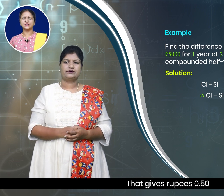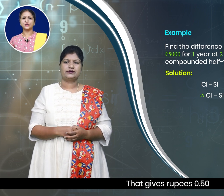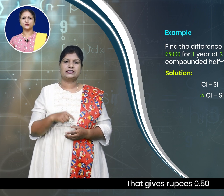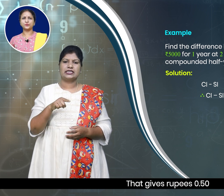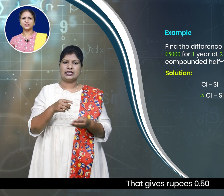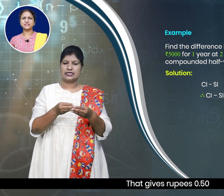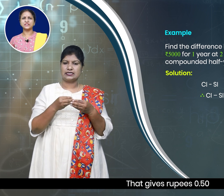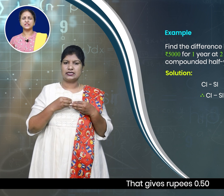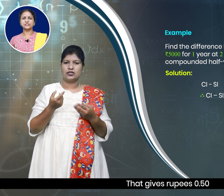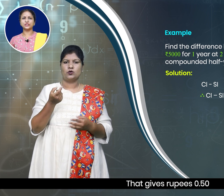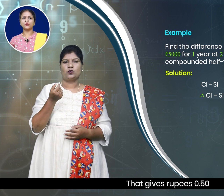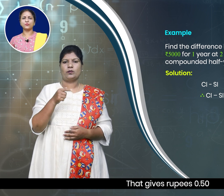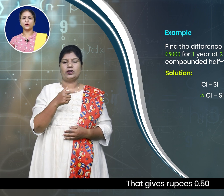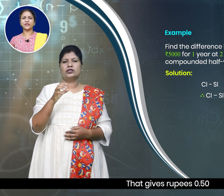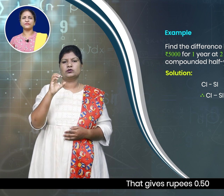rupees 0.50.